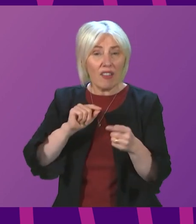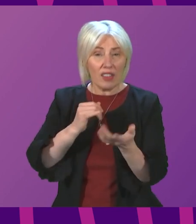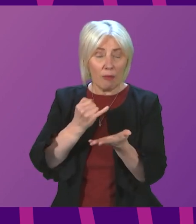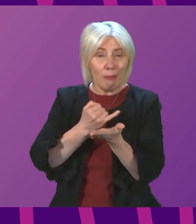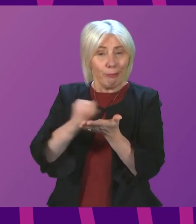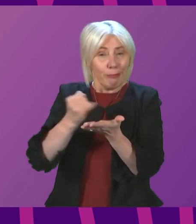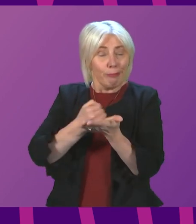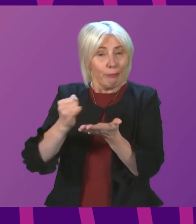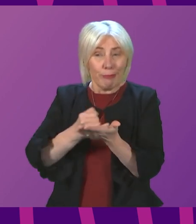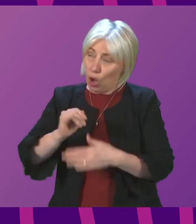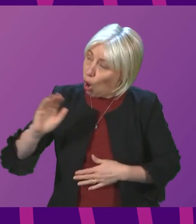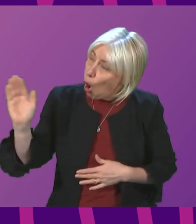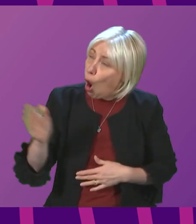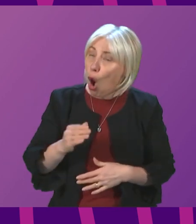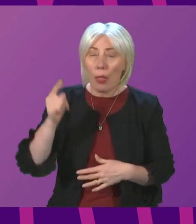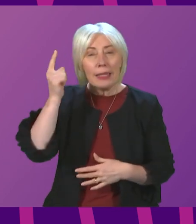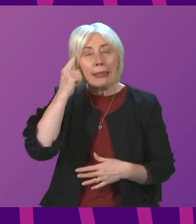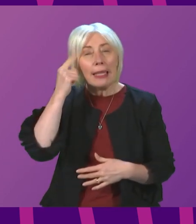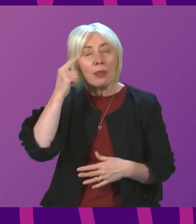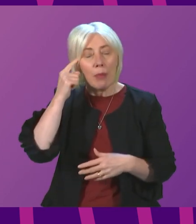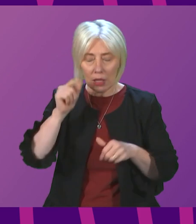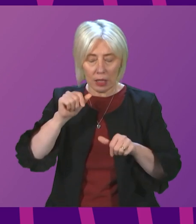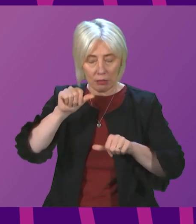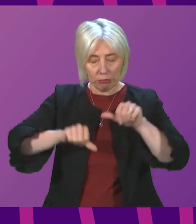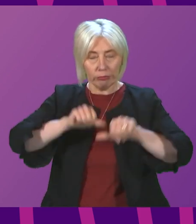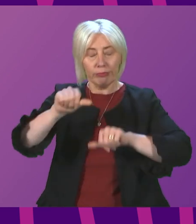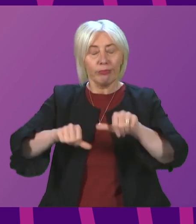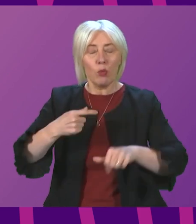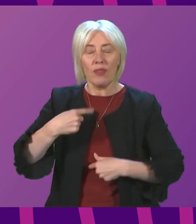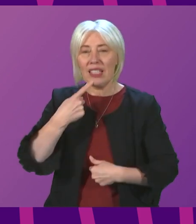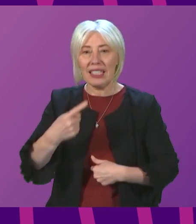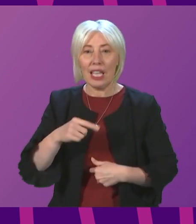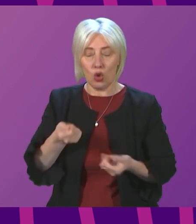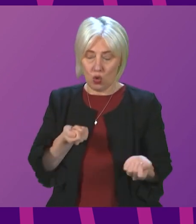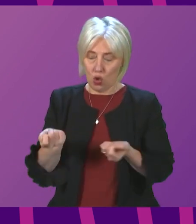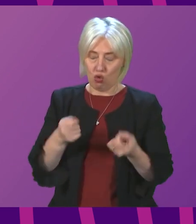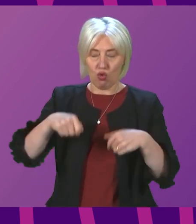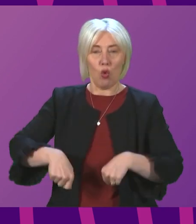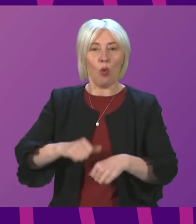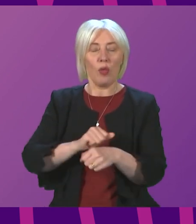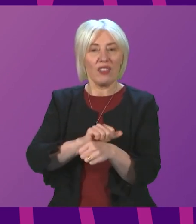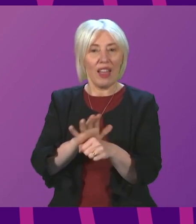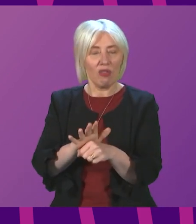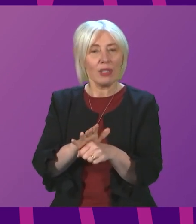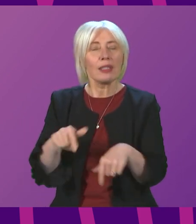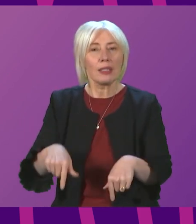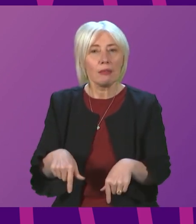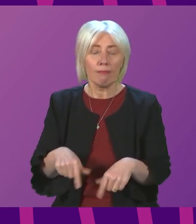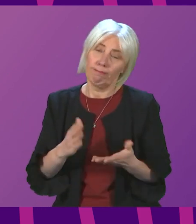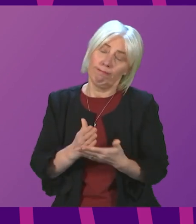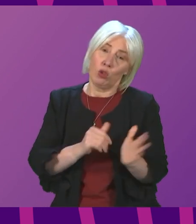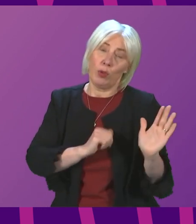every sensible measure we've taken in order to control this virus. And to be honest,